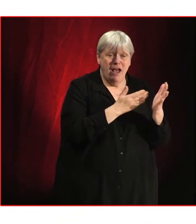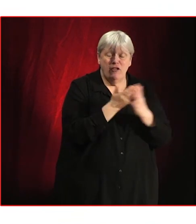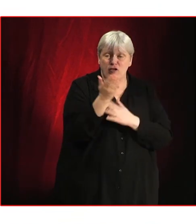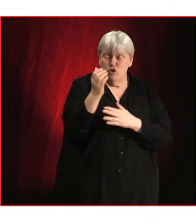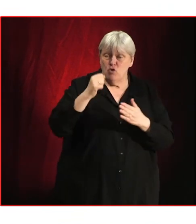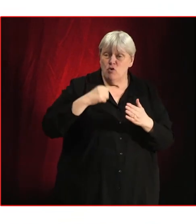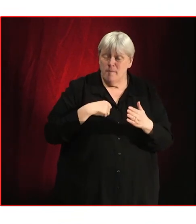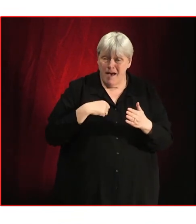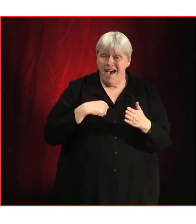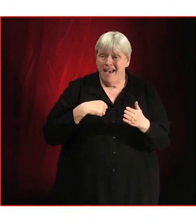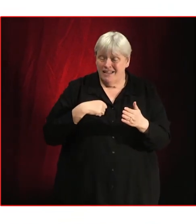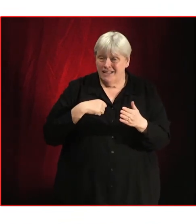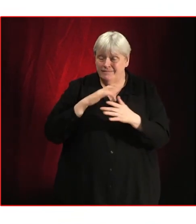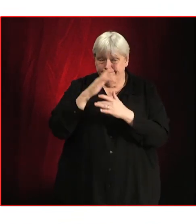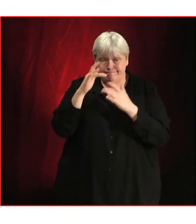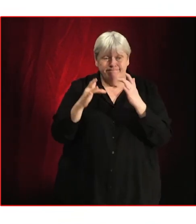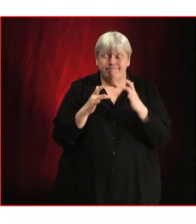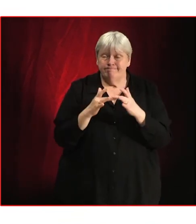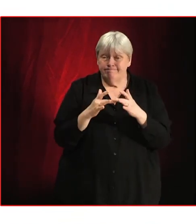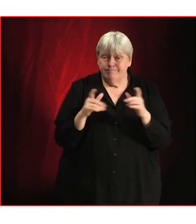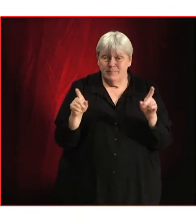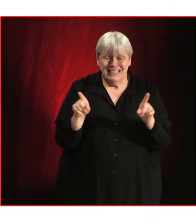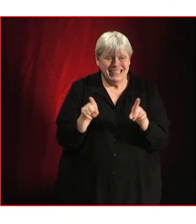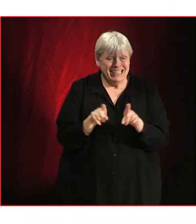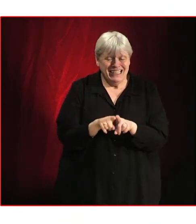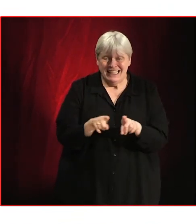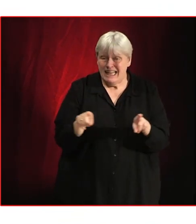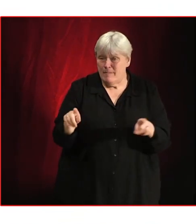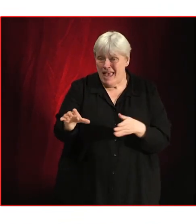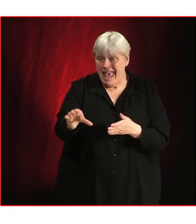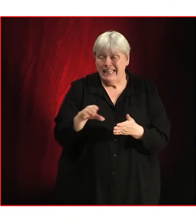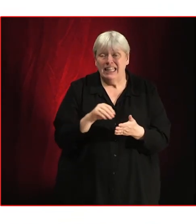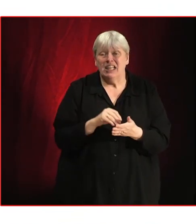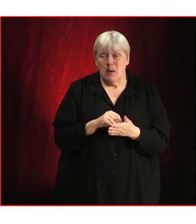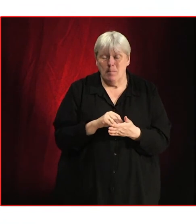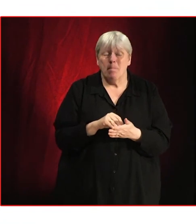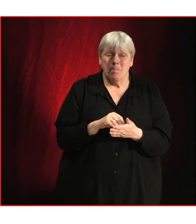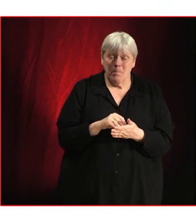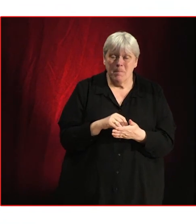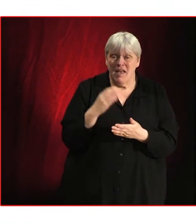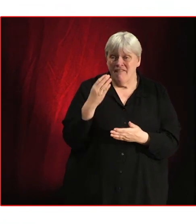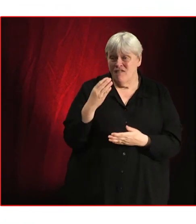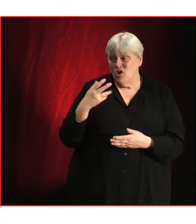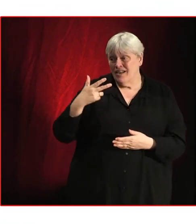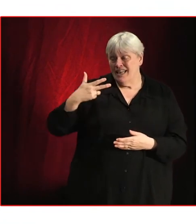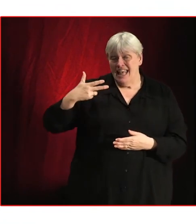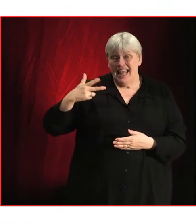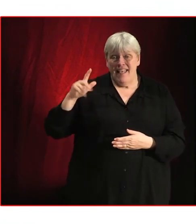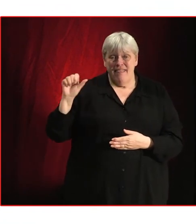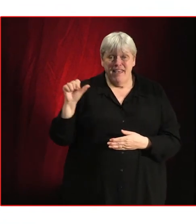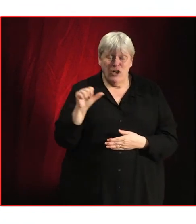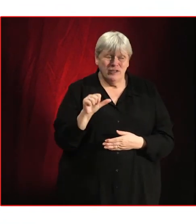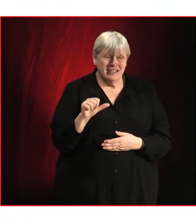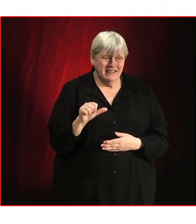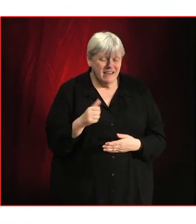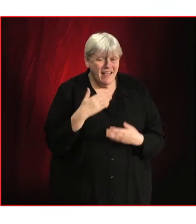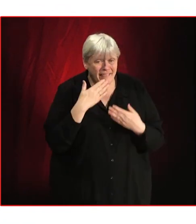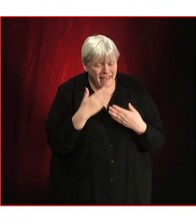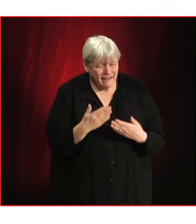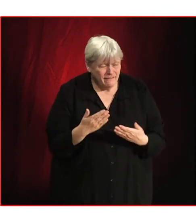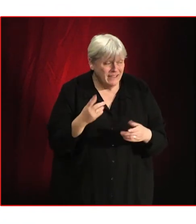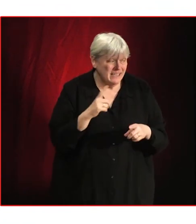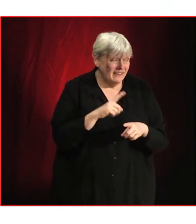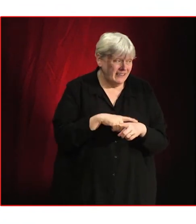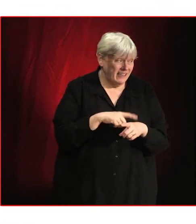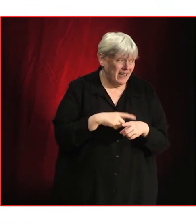camp, I'd have made almost the exact same amount of income as that 48,000 streams. Thankfully, for the time